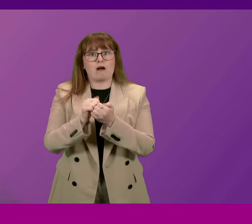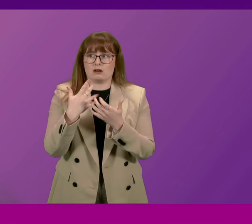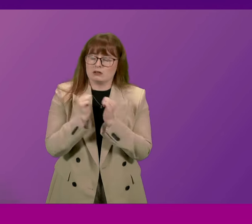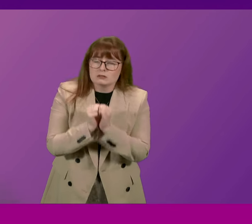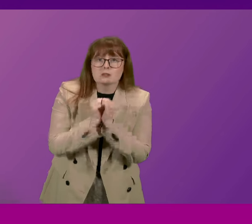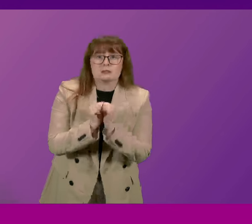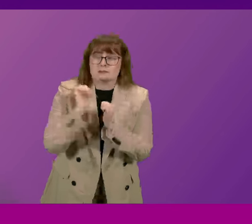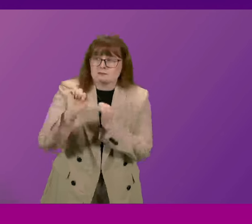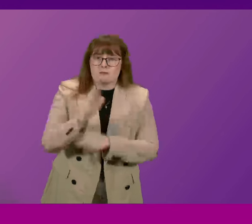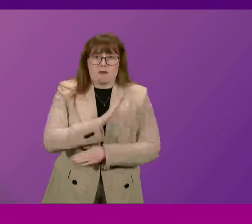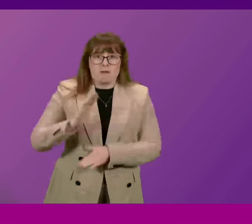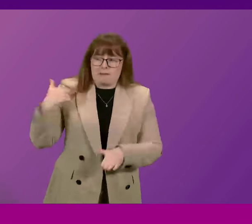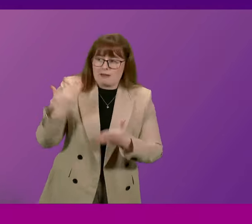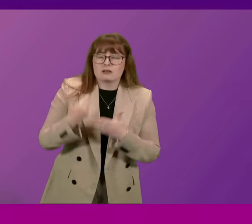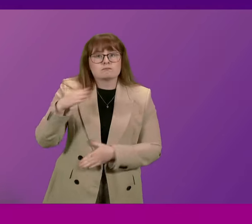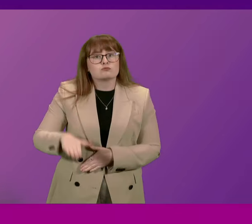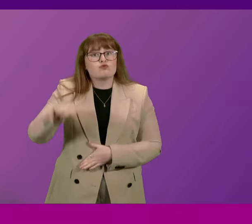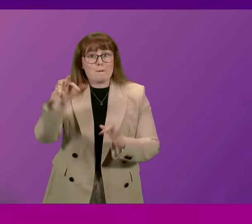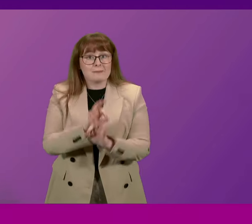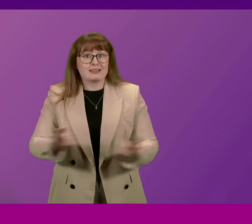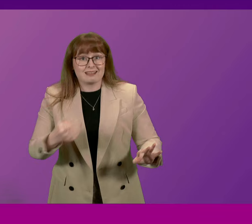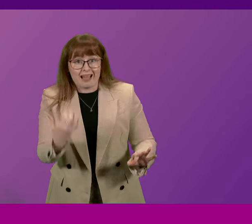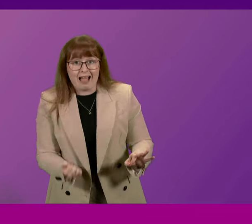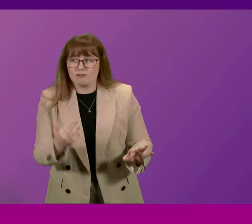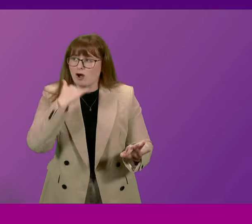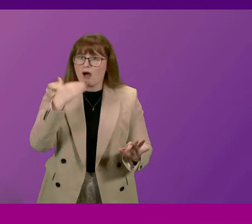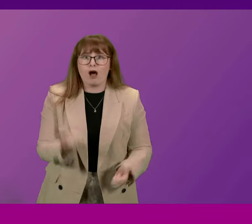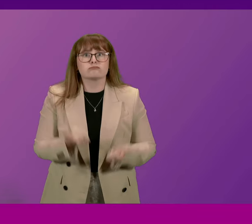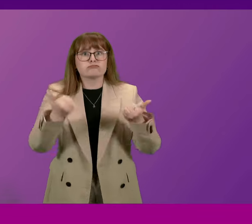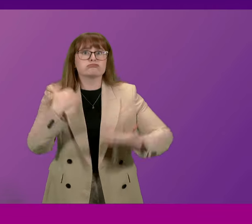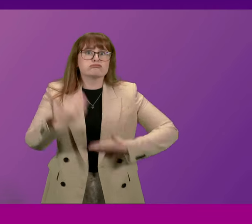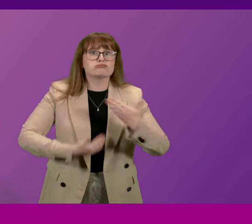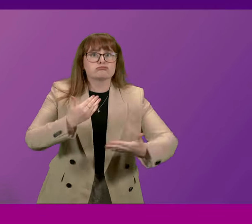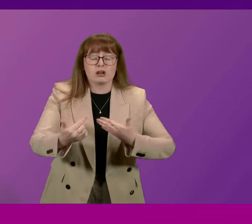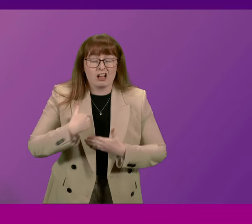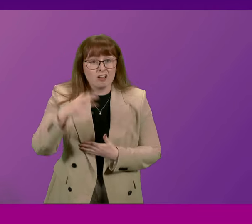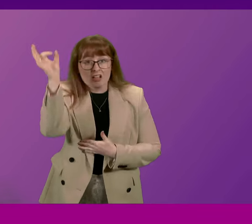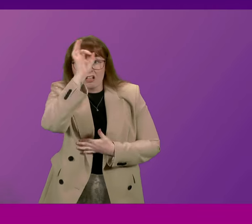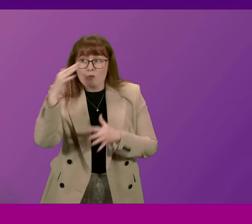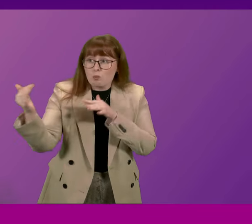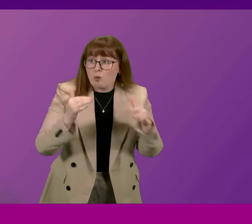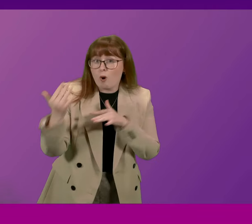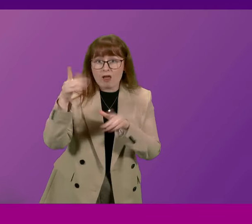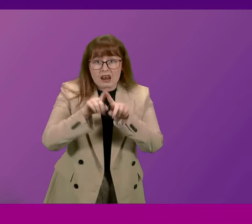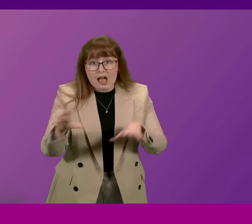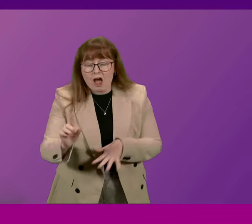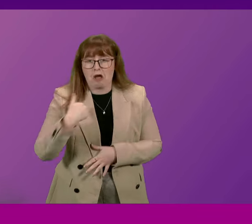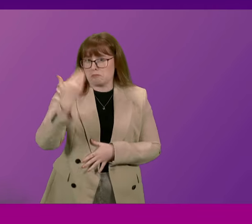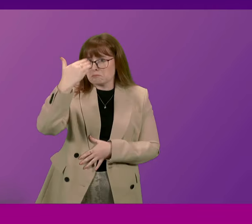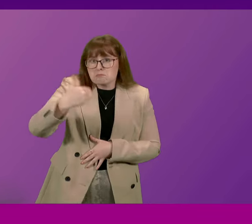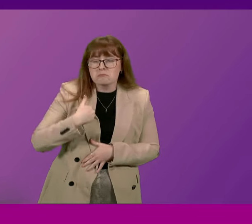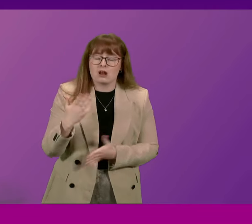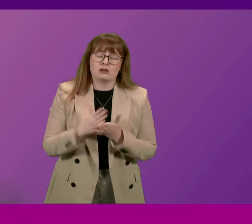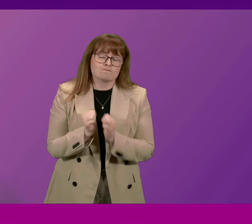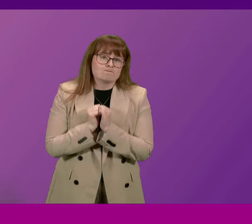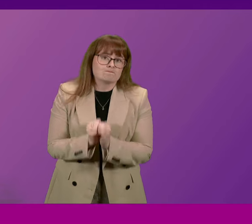grateful. I grew up in a time of peace and plenty. I have never known war. And I am so